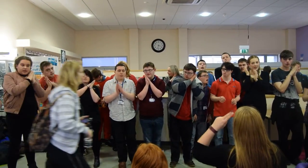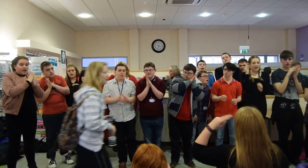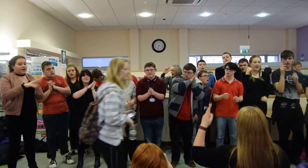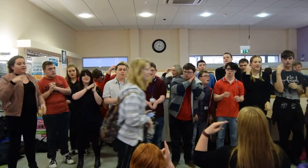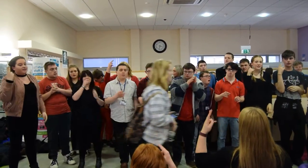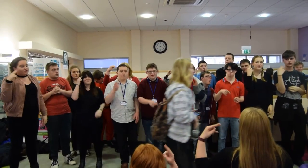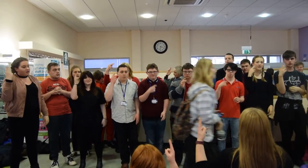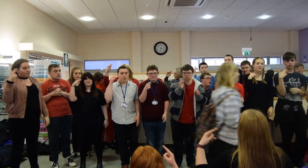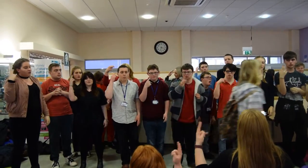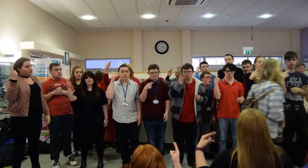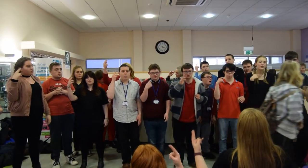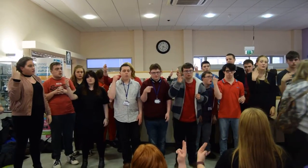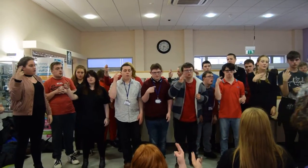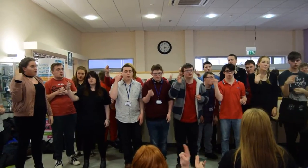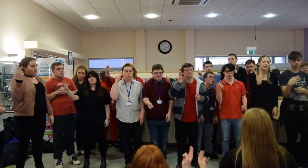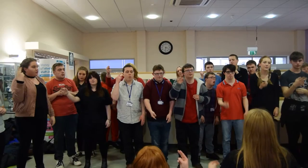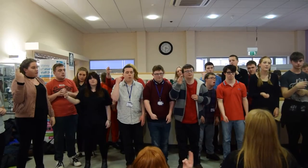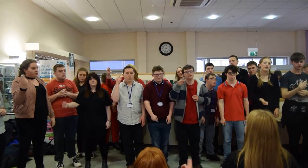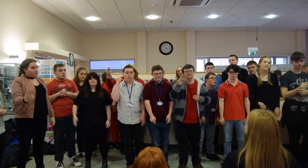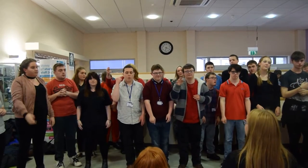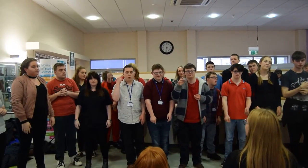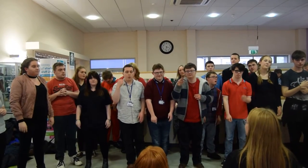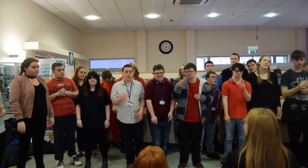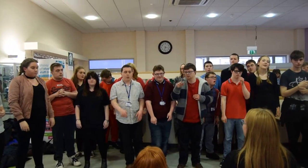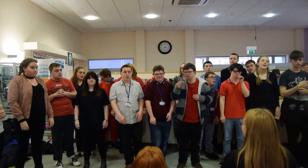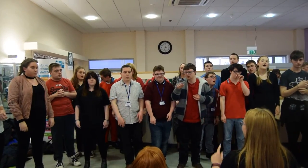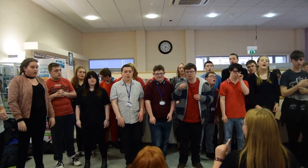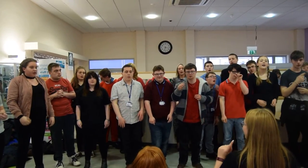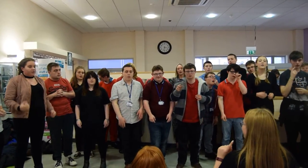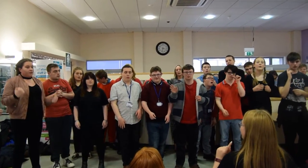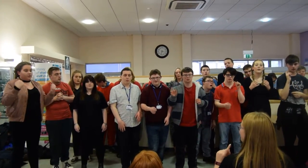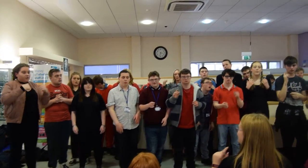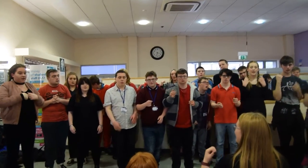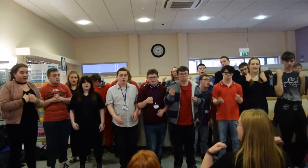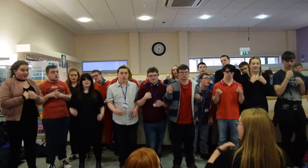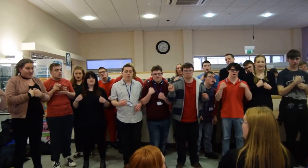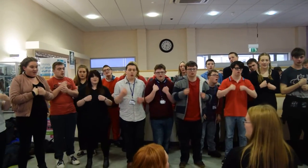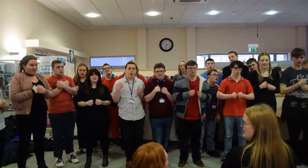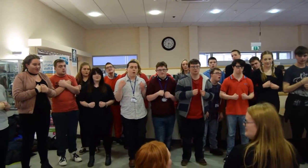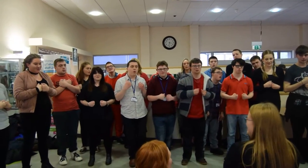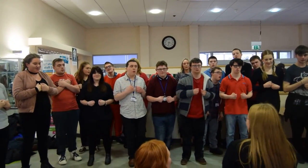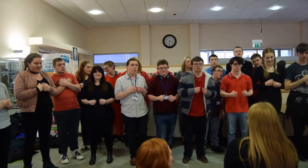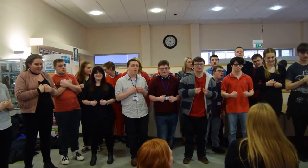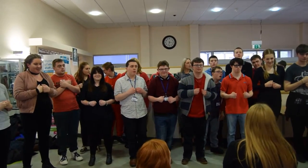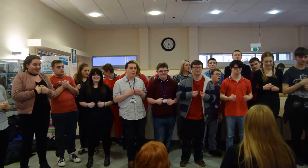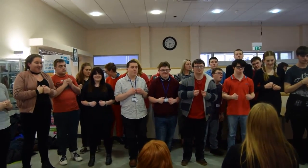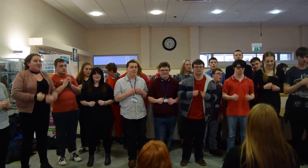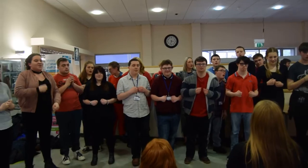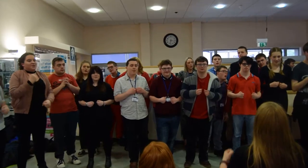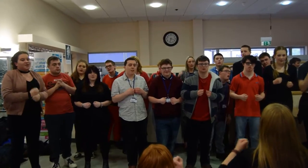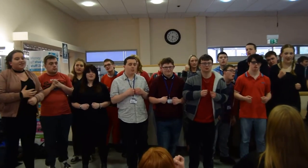then we will do. I wore my coat, with